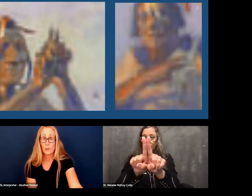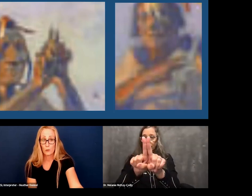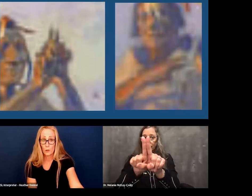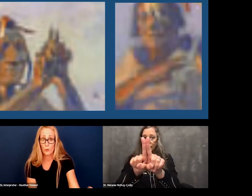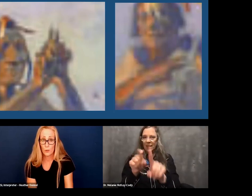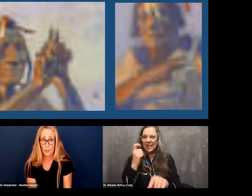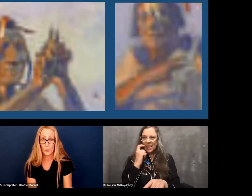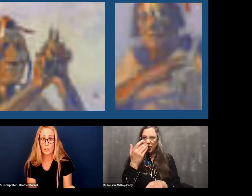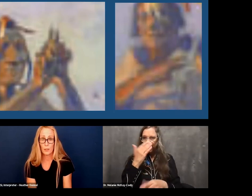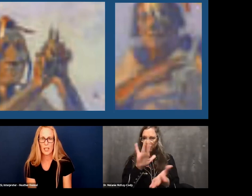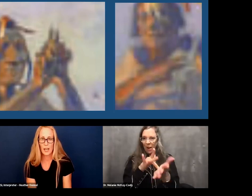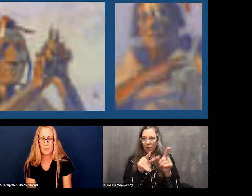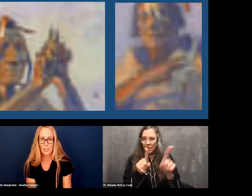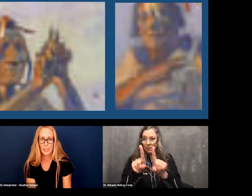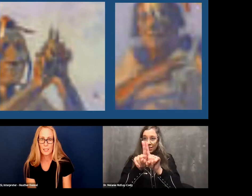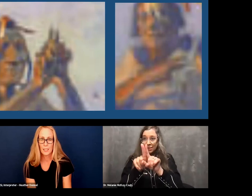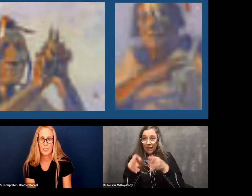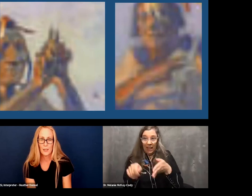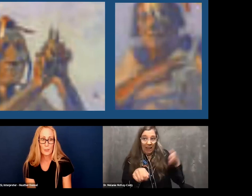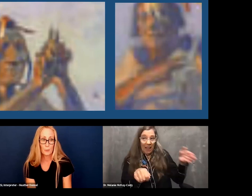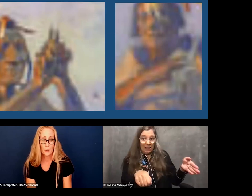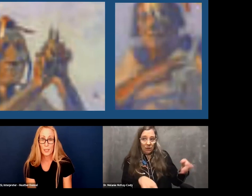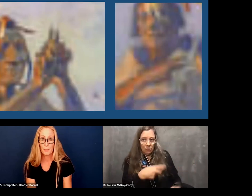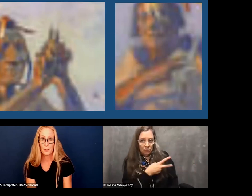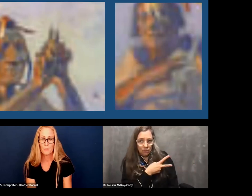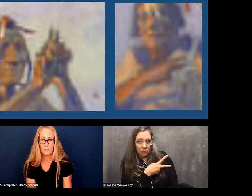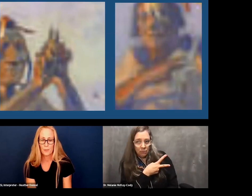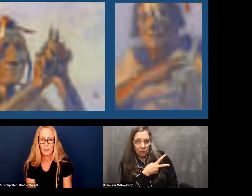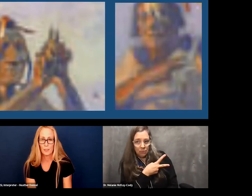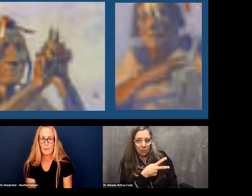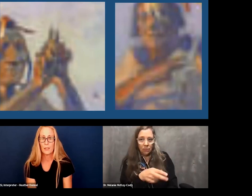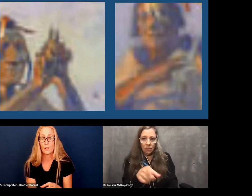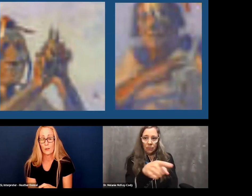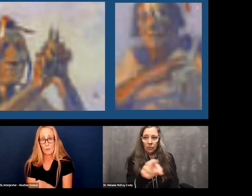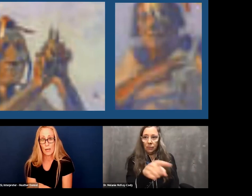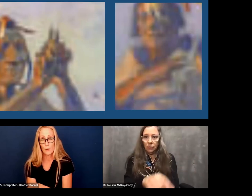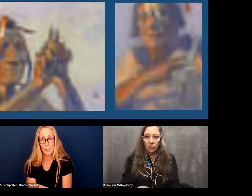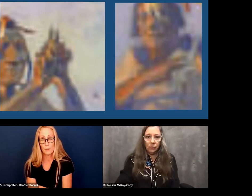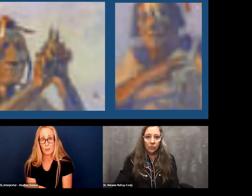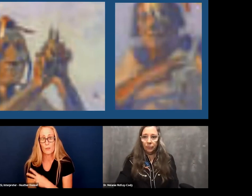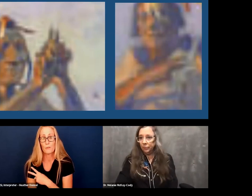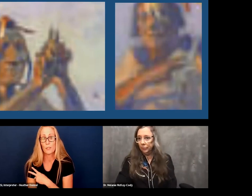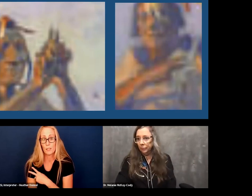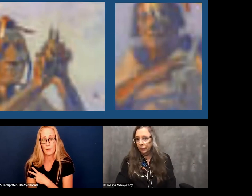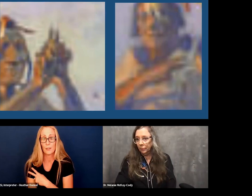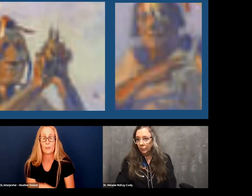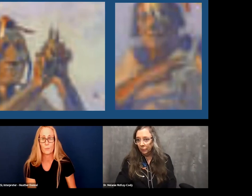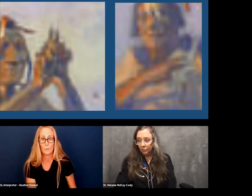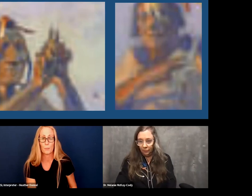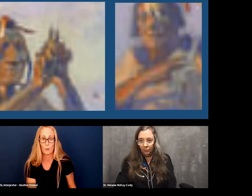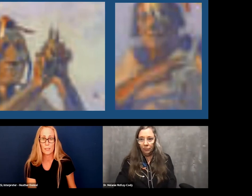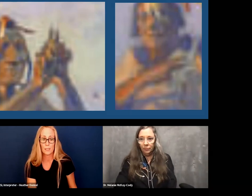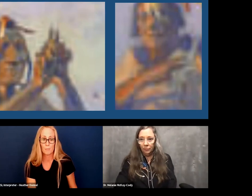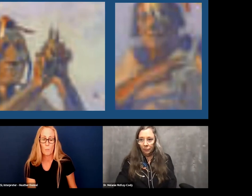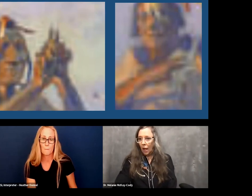Okay. So there's two. There's this one on the left. That was the person in the middle. And then on the right you see the picture of the V on the